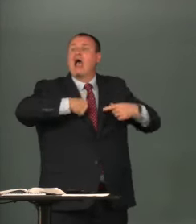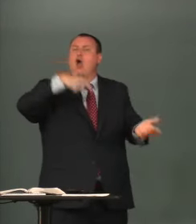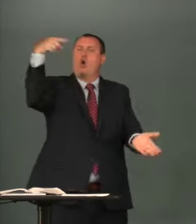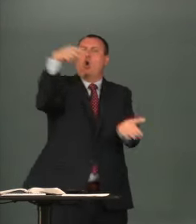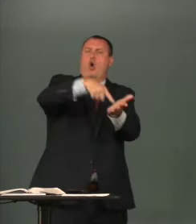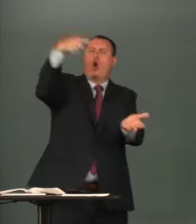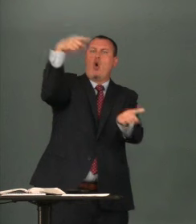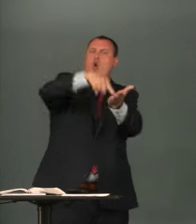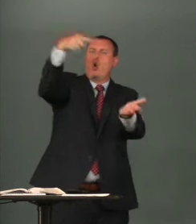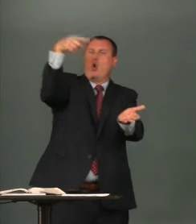debtor